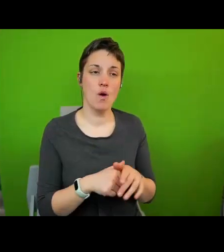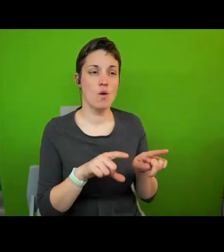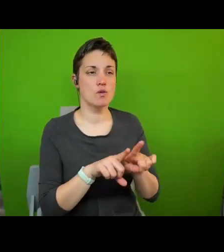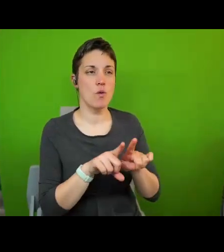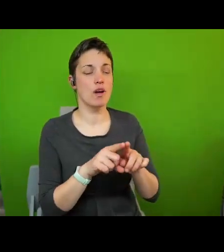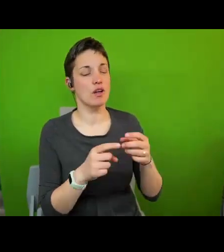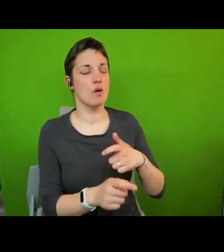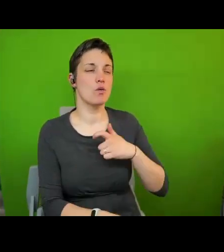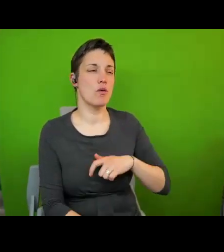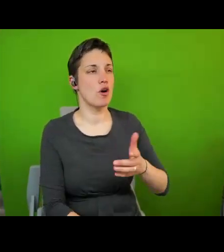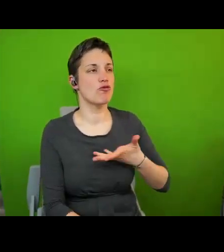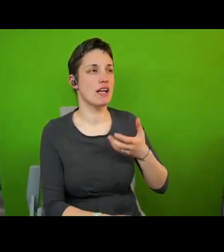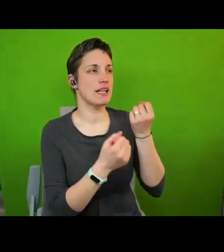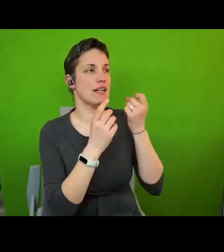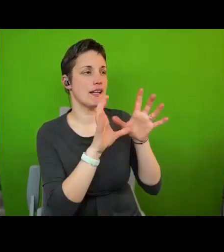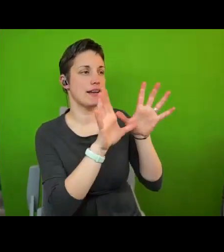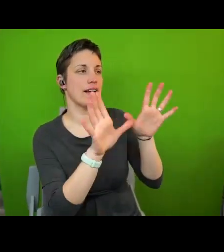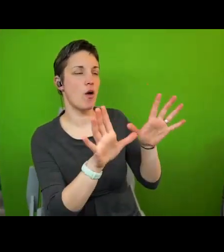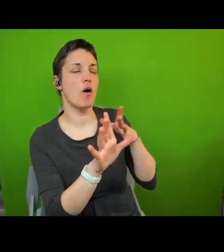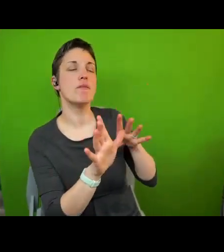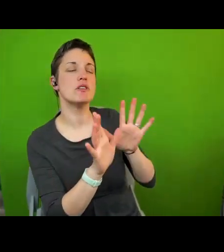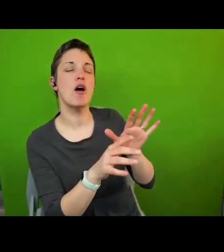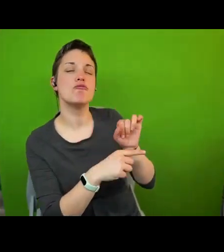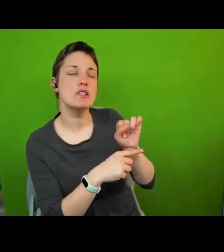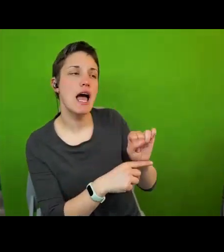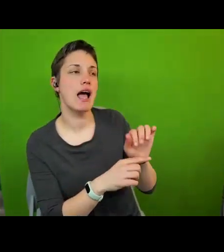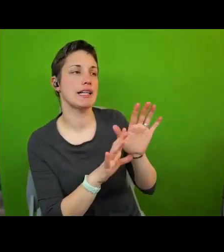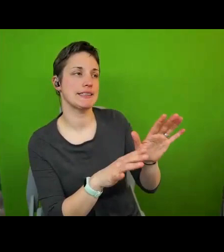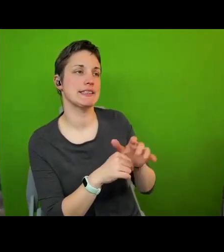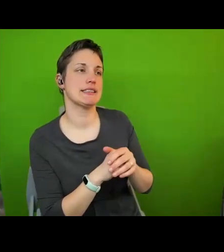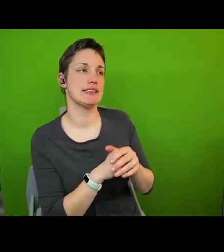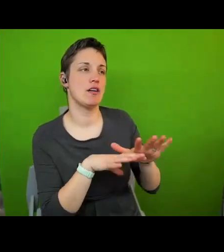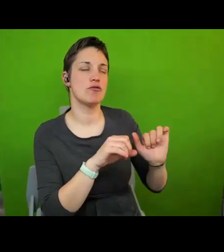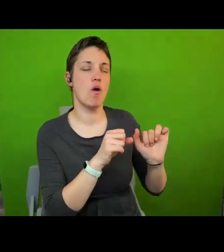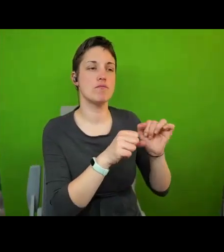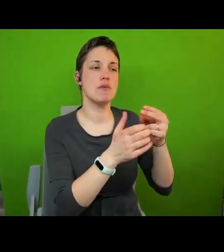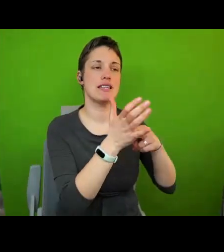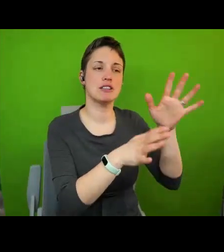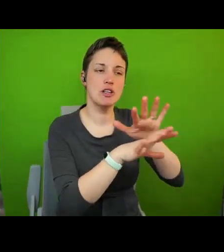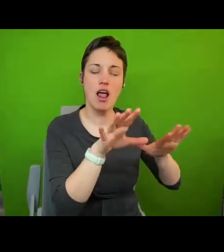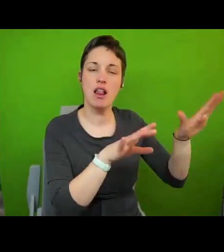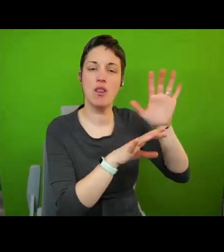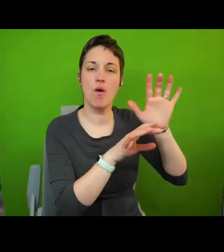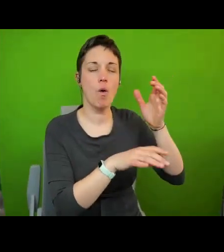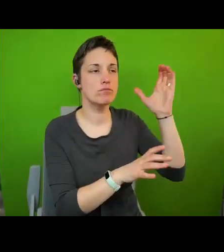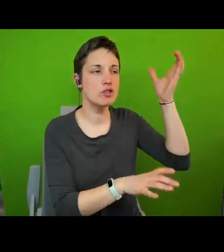rights being in need of protection by the sovereign towards